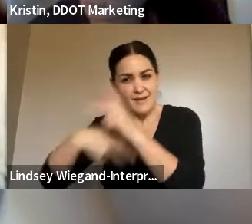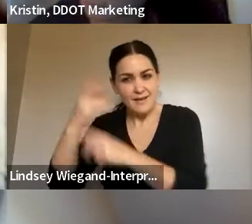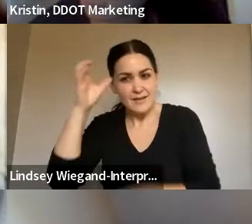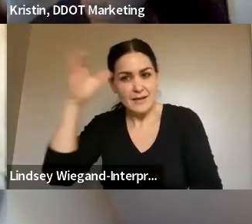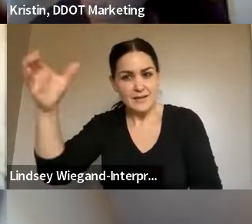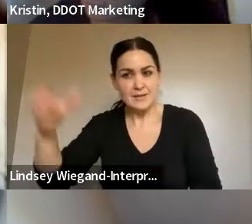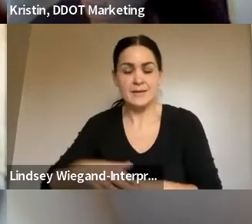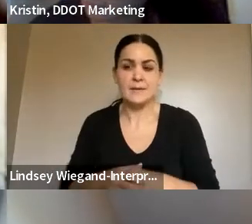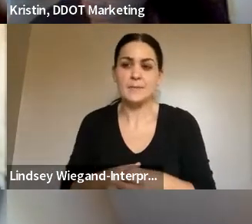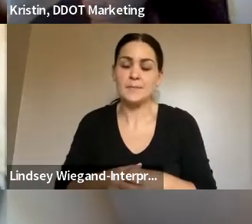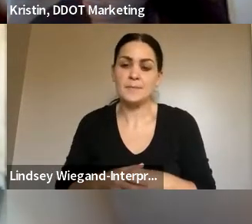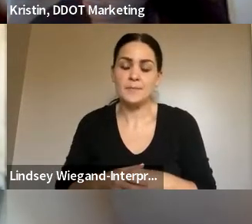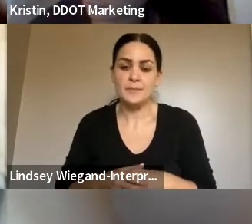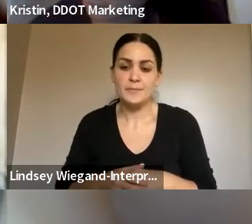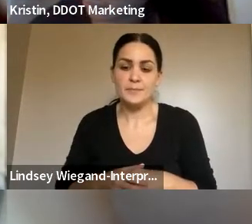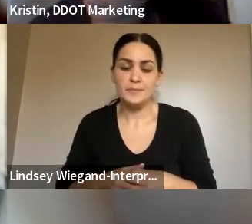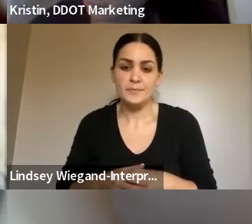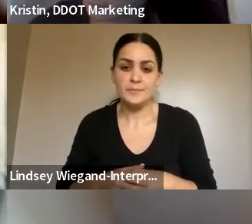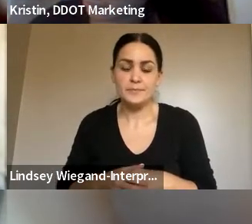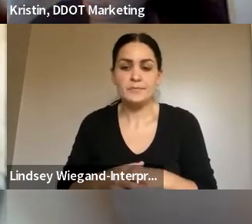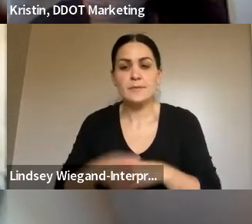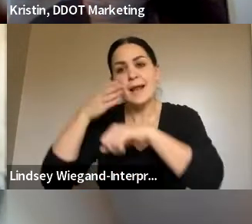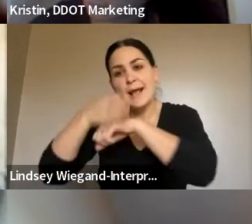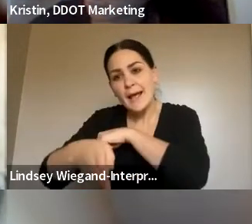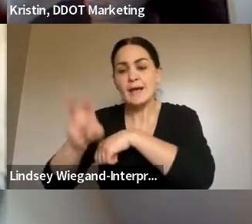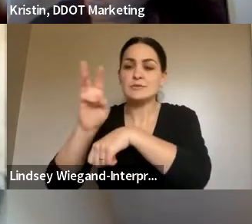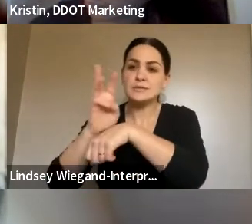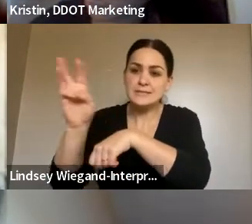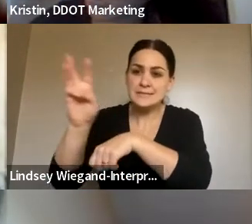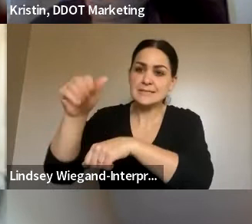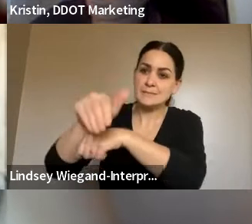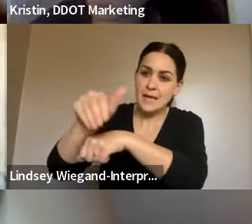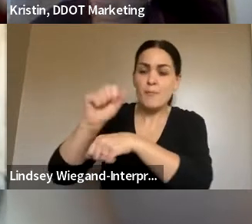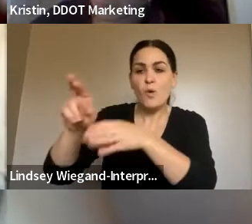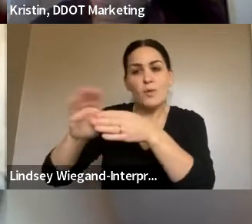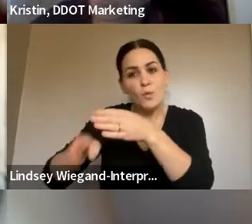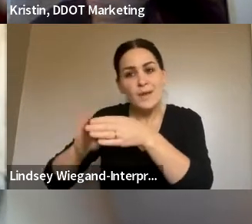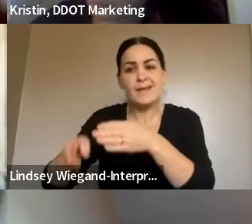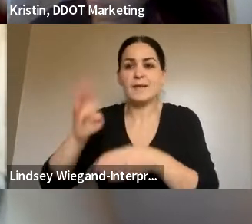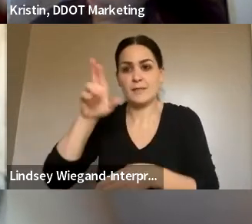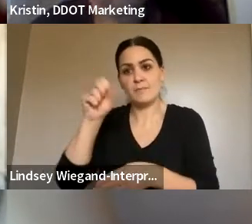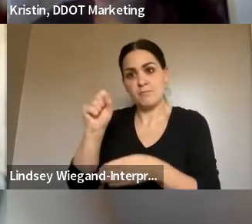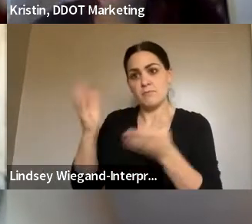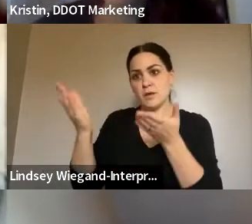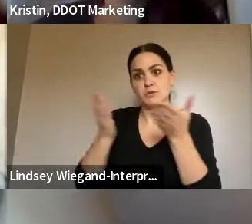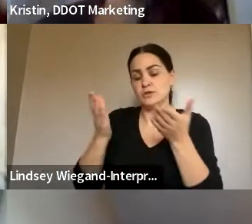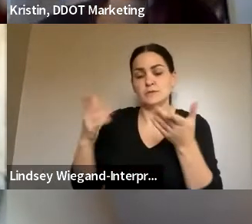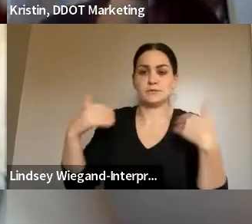And, of course, after 6 p.m. and regular DDOT bus, after 6 p.m. on the weekends, the bus service is at its worst.